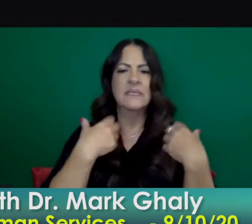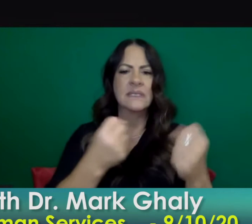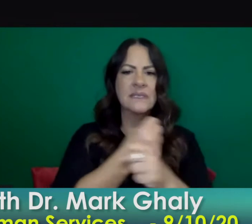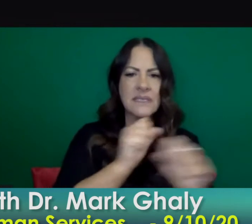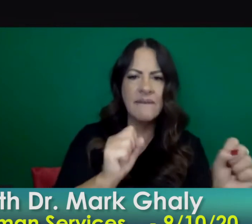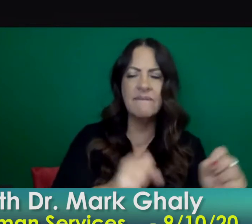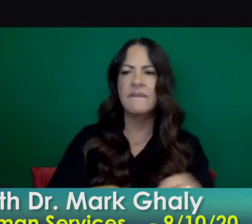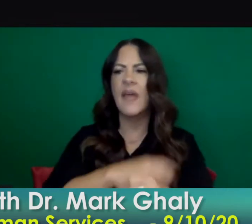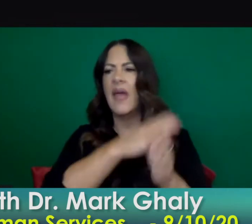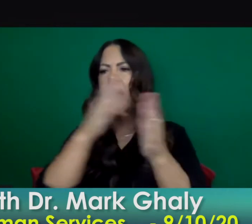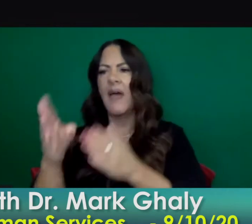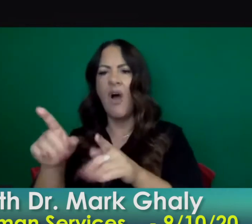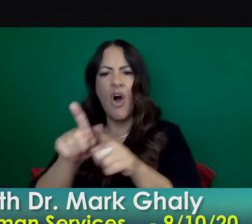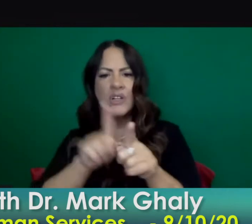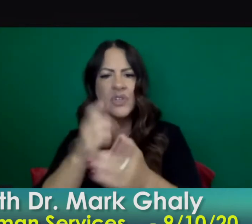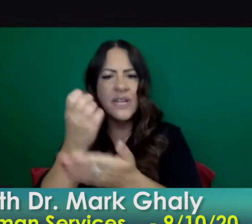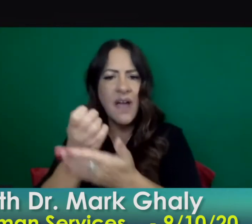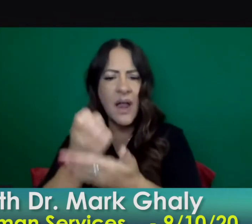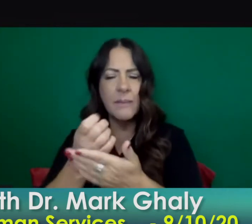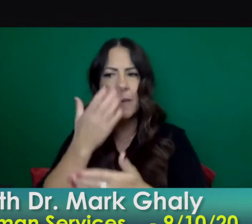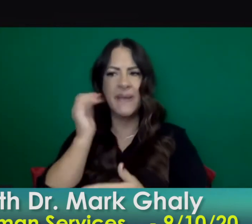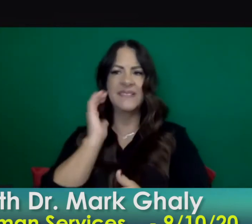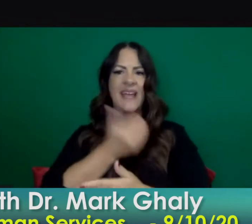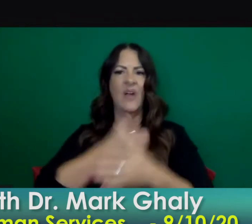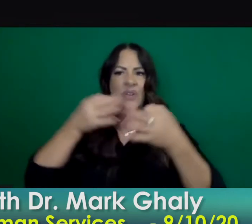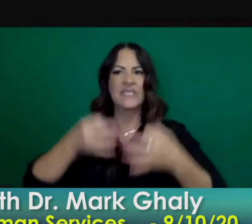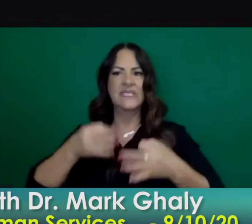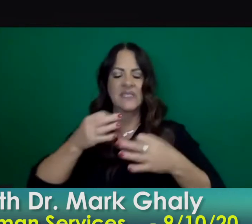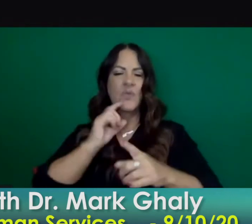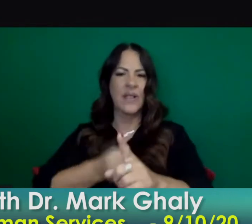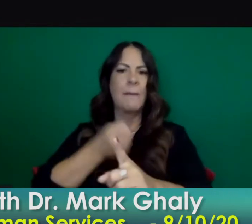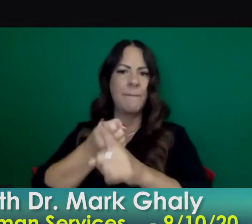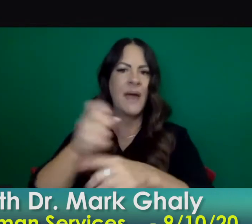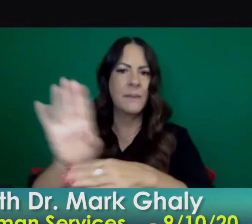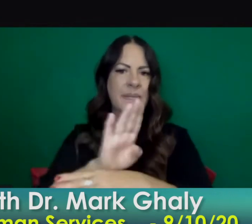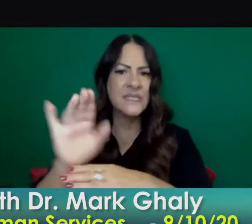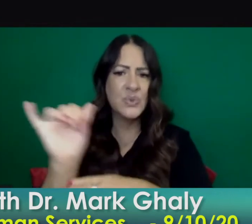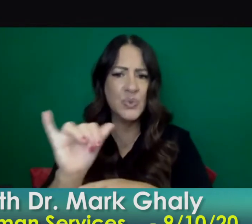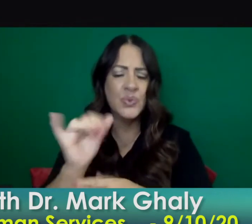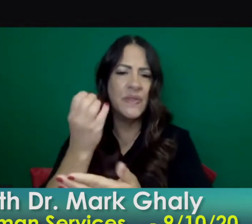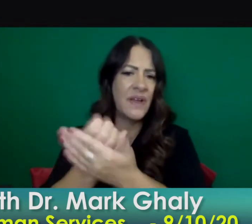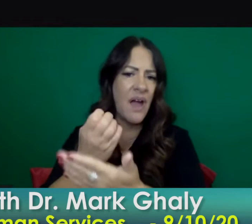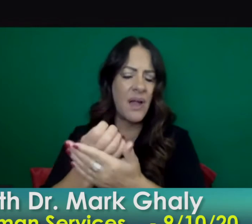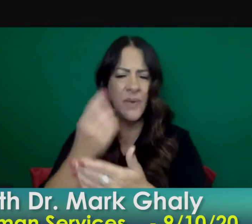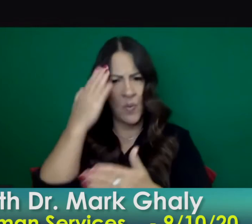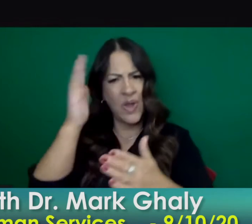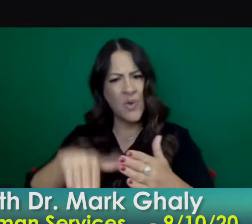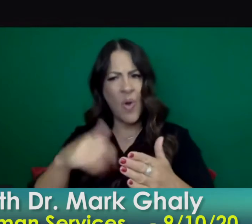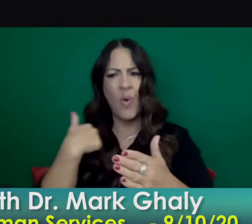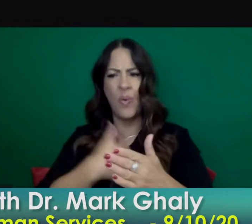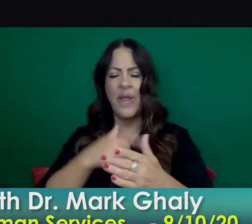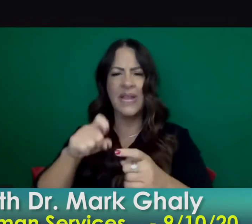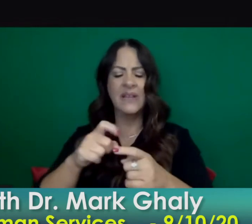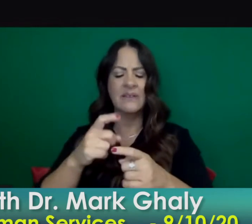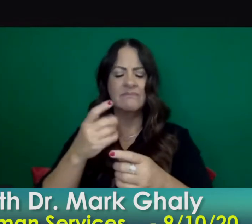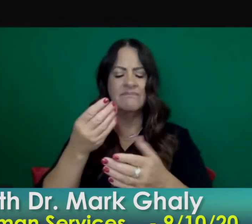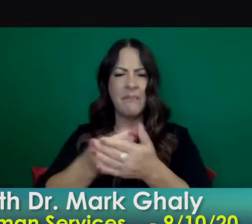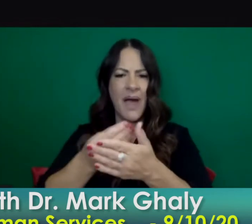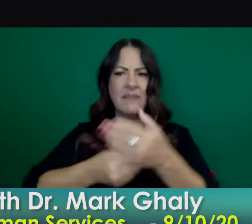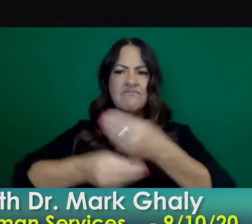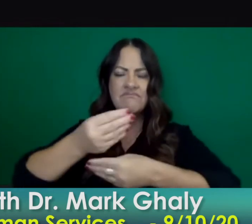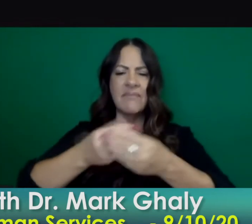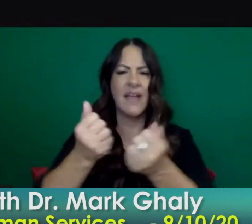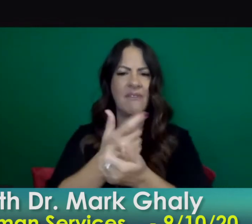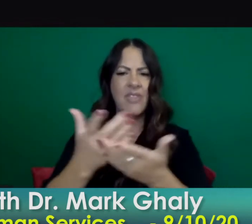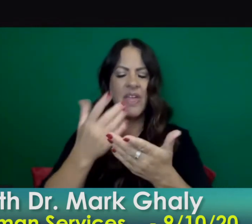in public health are committed to the social determinants of health and we know how important the economy is as well to our overall health and well-being so we